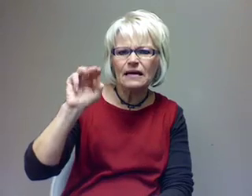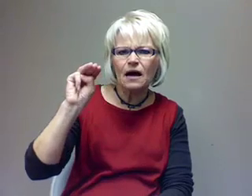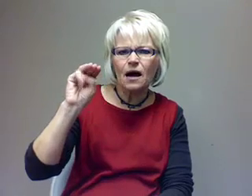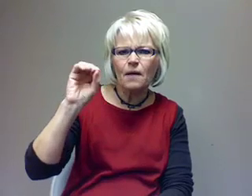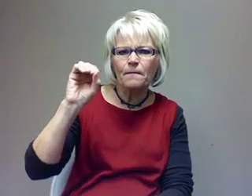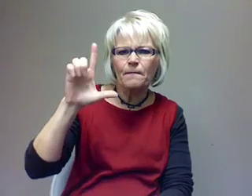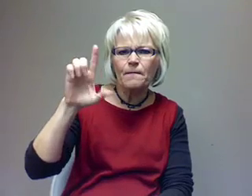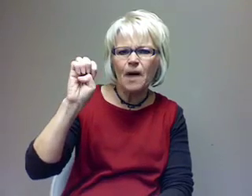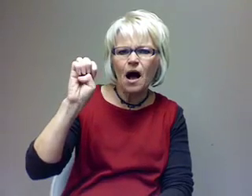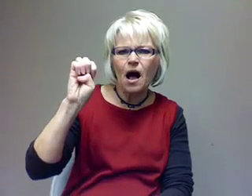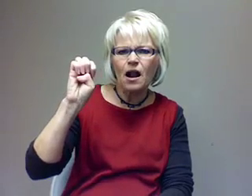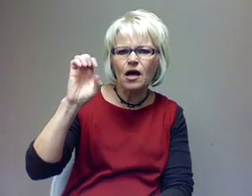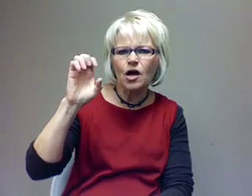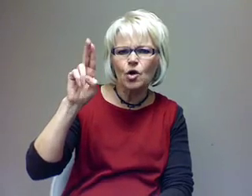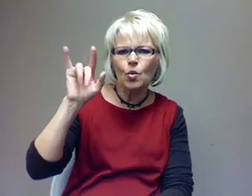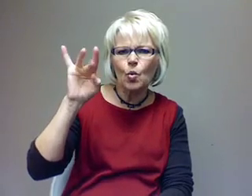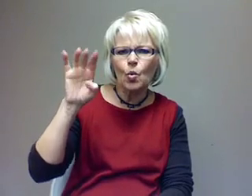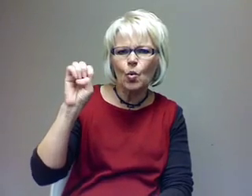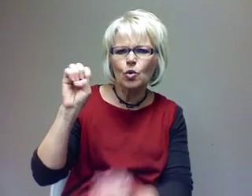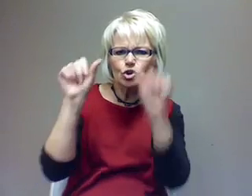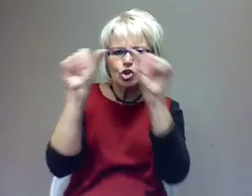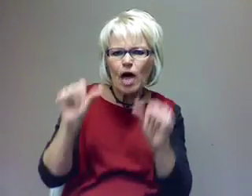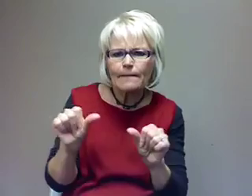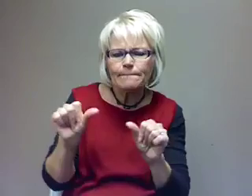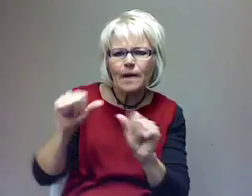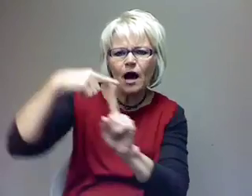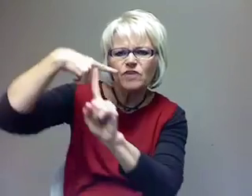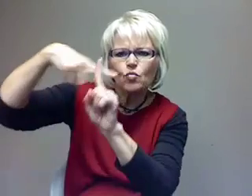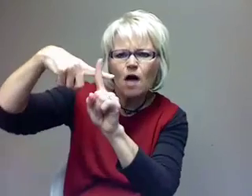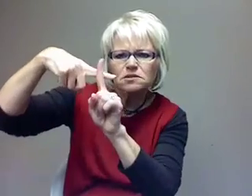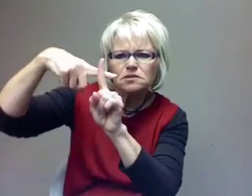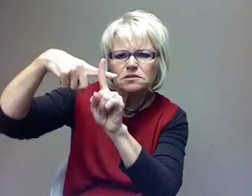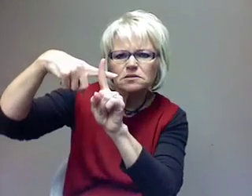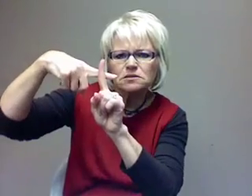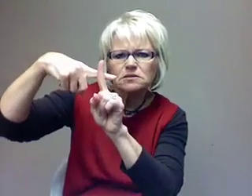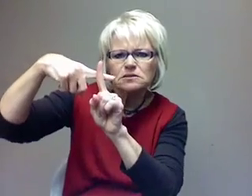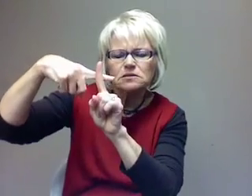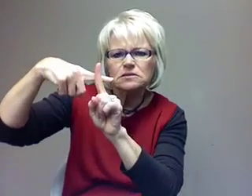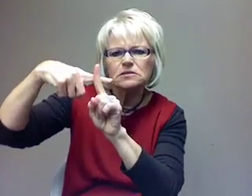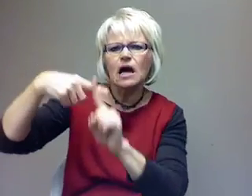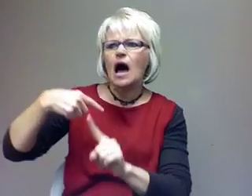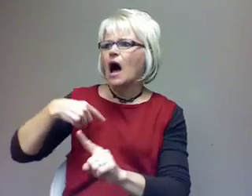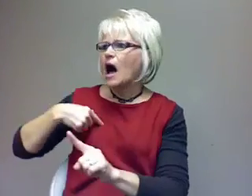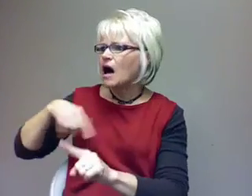I emailed that guy back so fast. I'm like, Wow, wow, wow, wow, wow. What in the world? He said, You want to see an actual